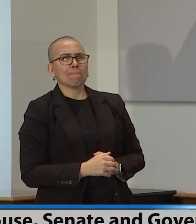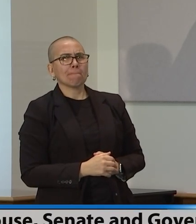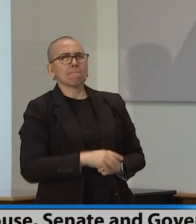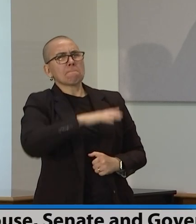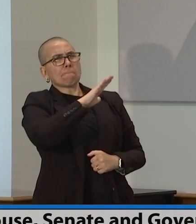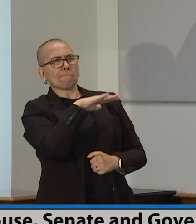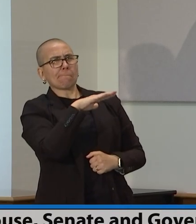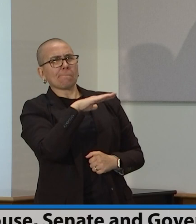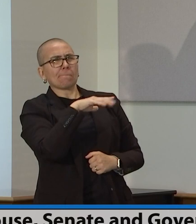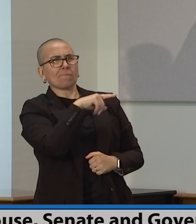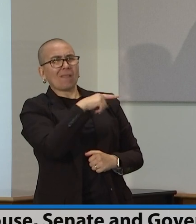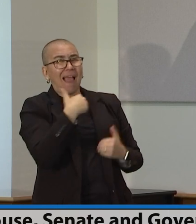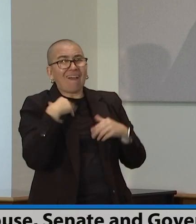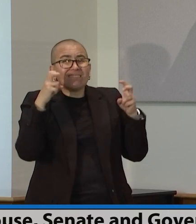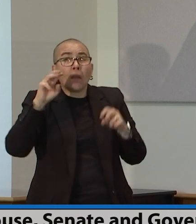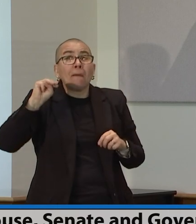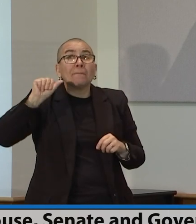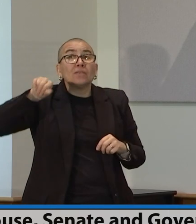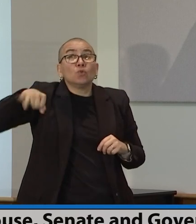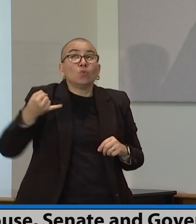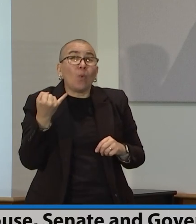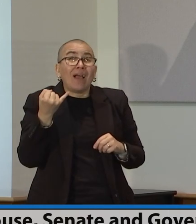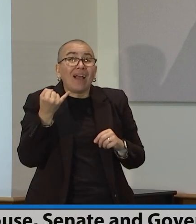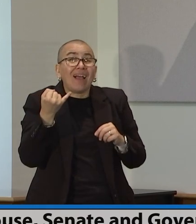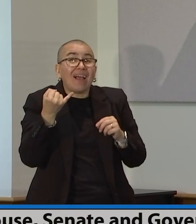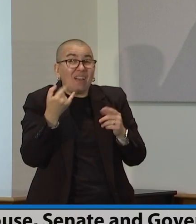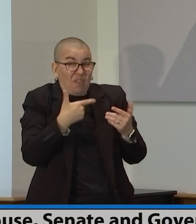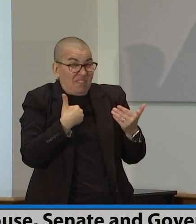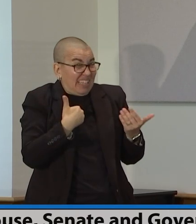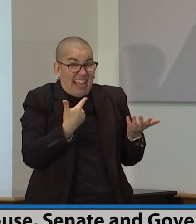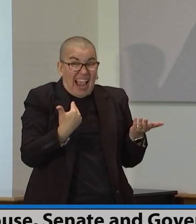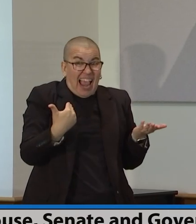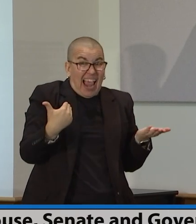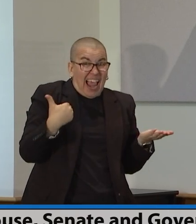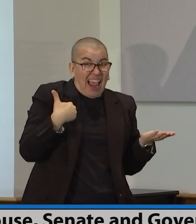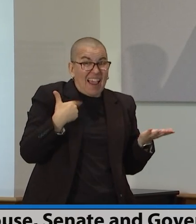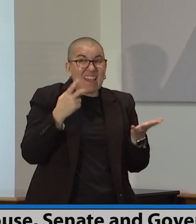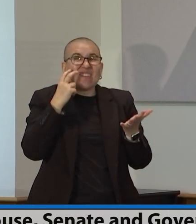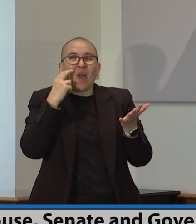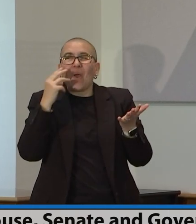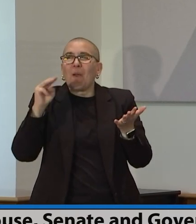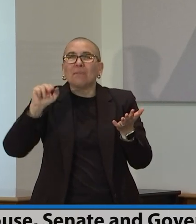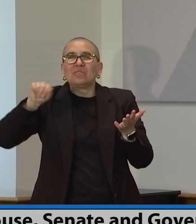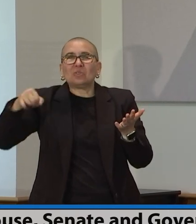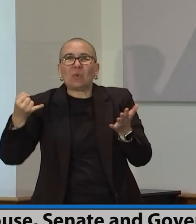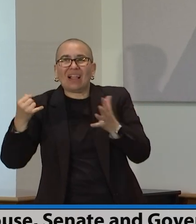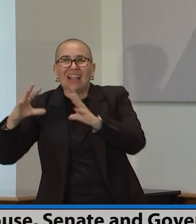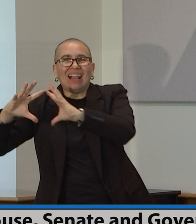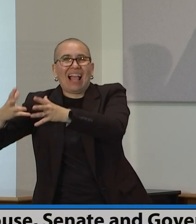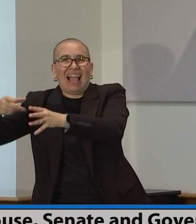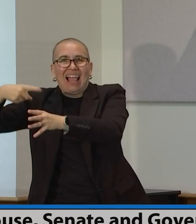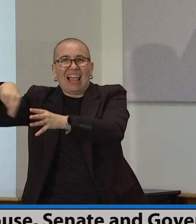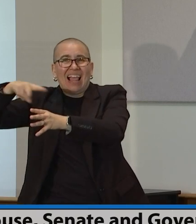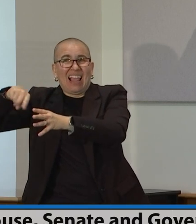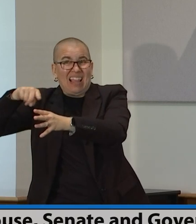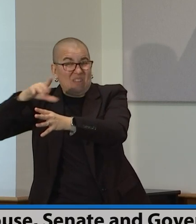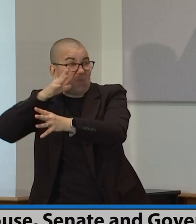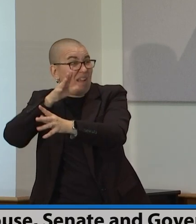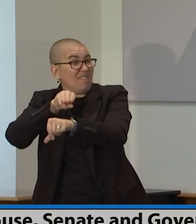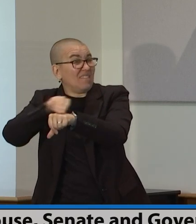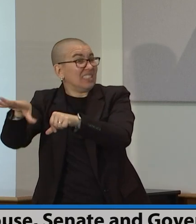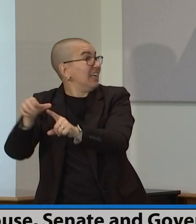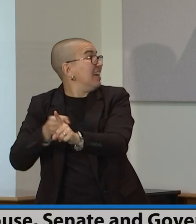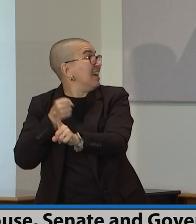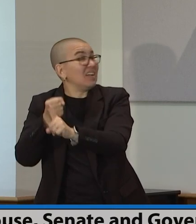anticipate that the minority caucuses, which weren't involved in this deal, will throw up any roadblocks? Well, other than the bonding bill, I